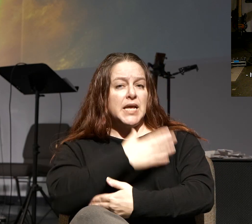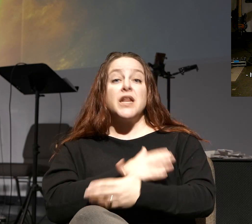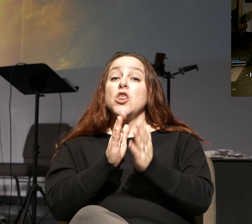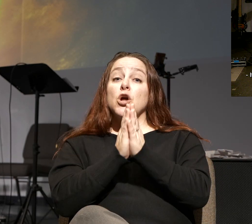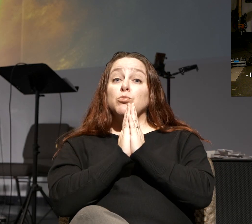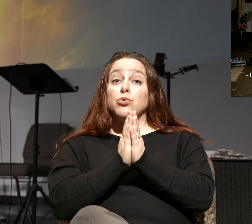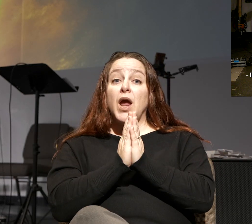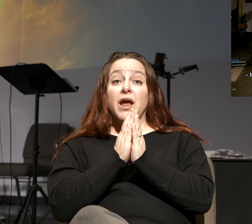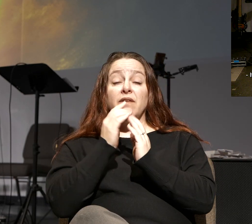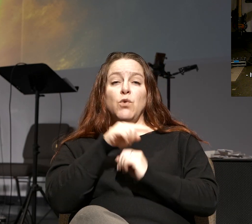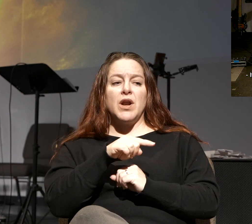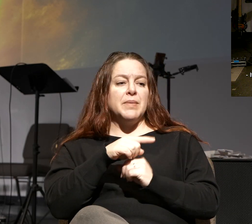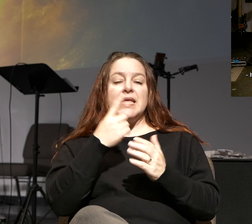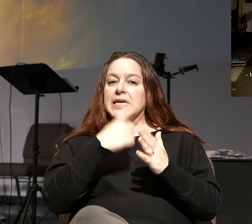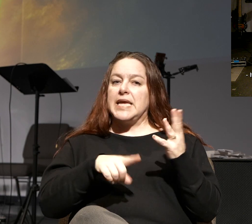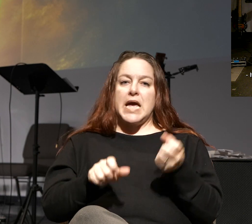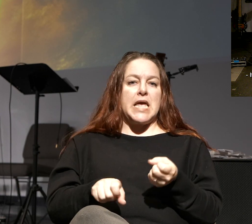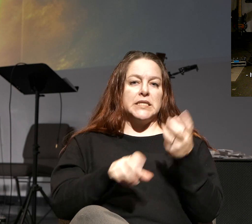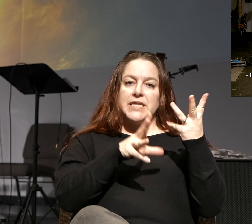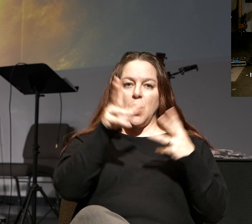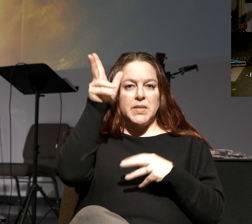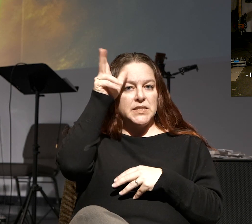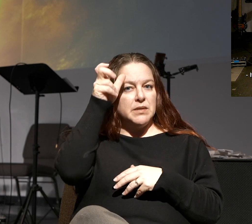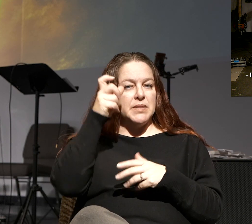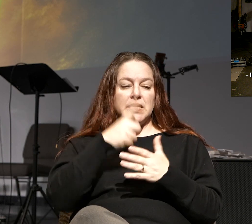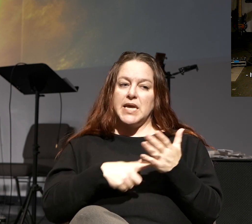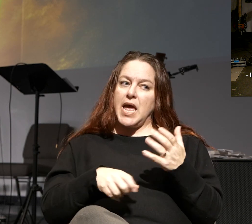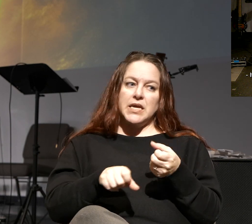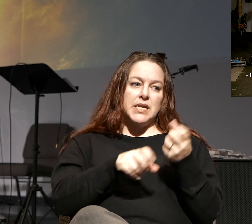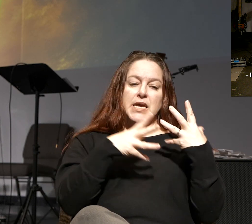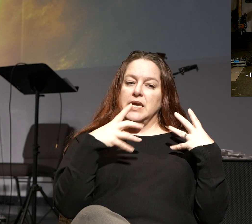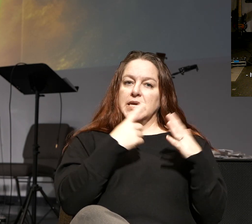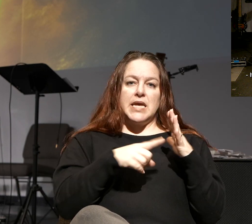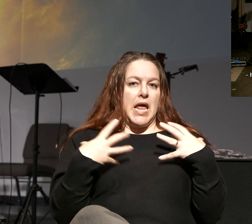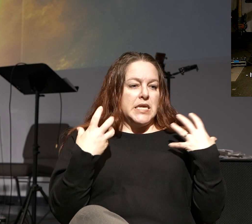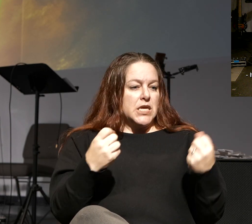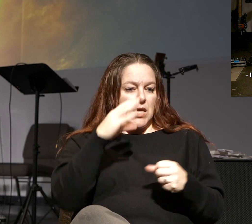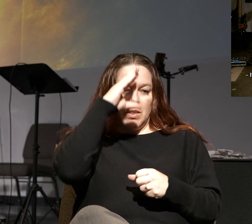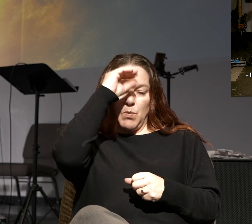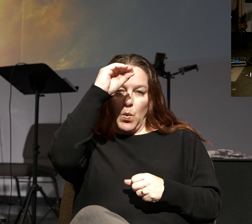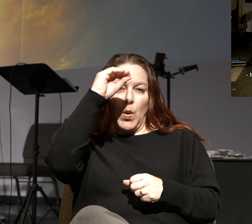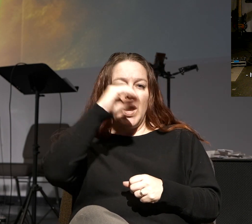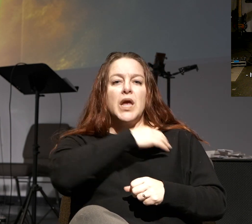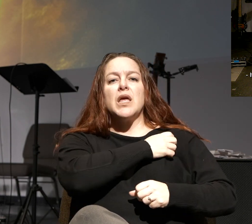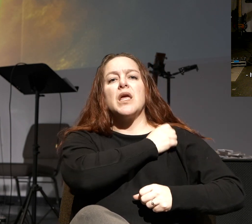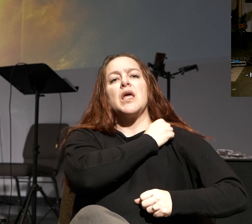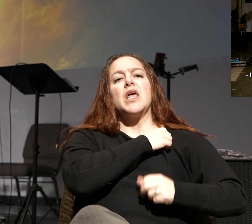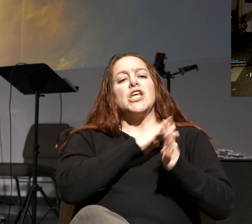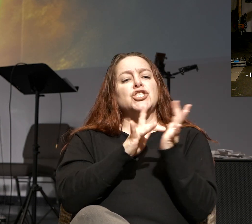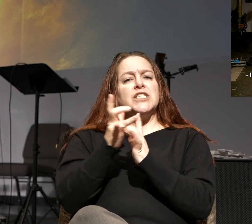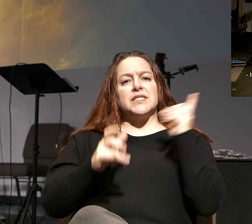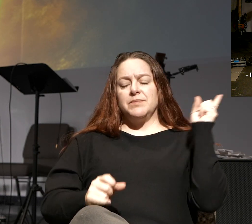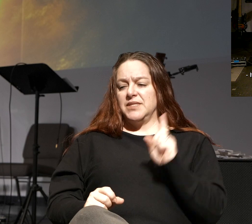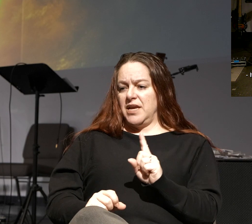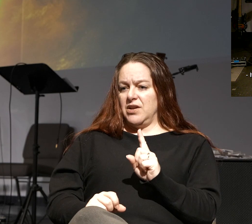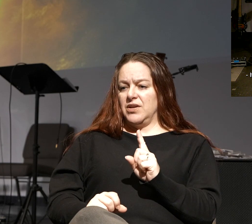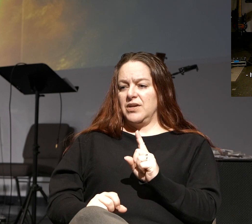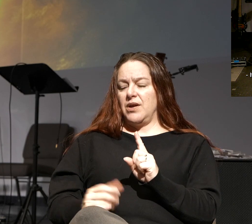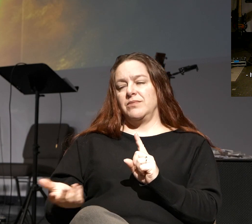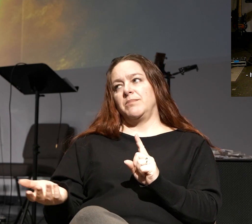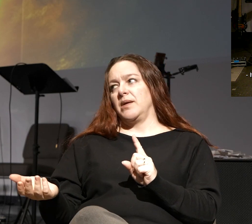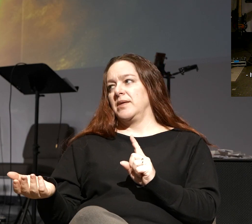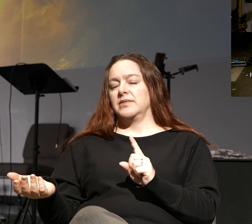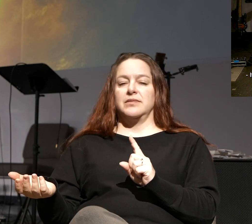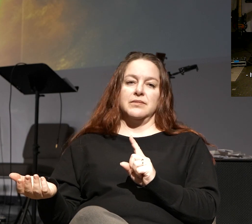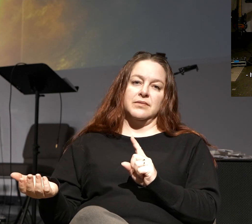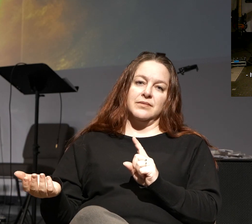praying for him. They can't cast the demon out. They can't get rid of the demon. They can't heal the young guy. And Jesus comes down, and He's like, oh, come on,